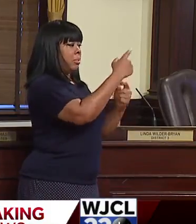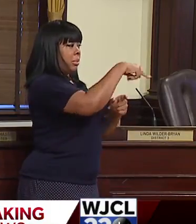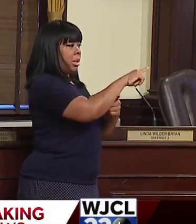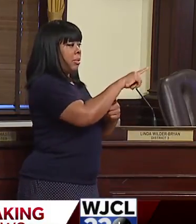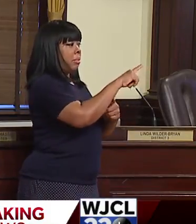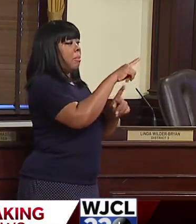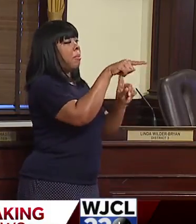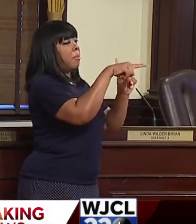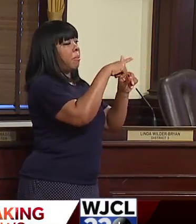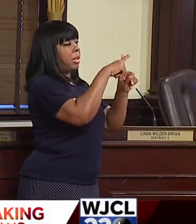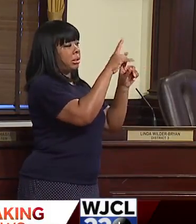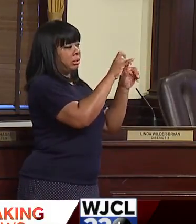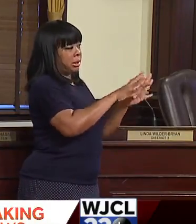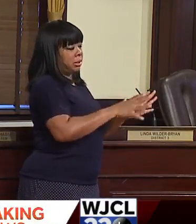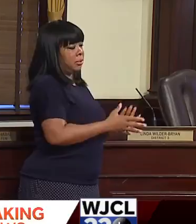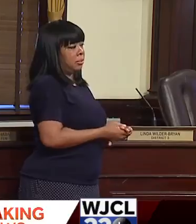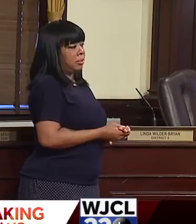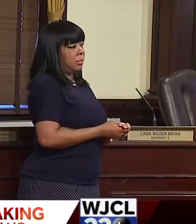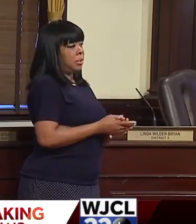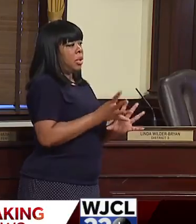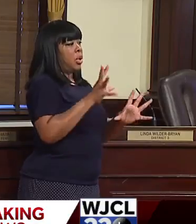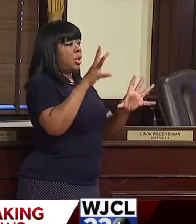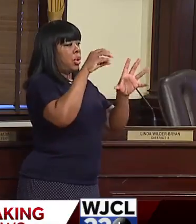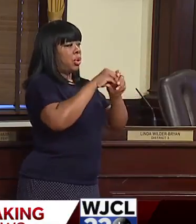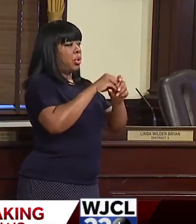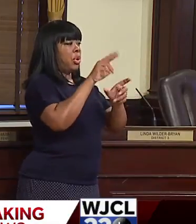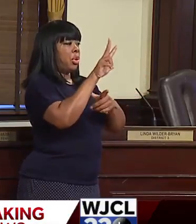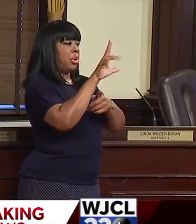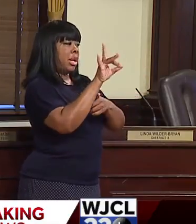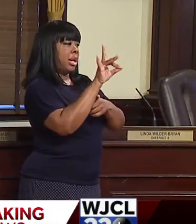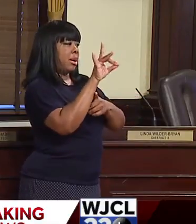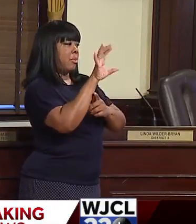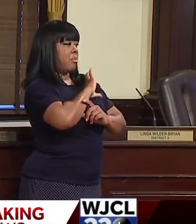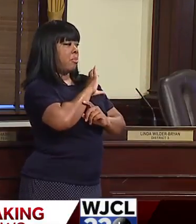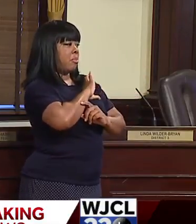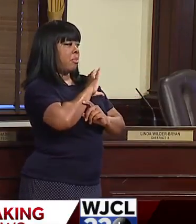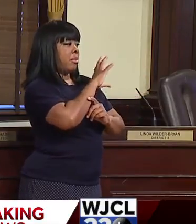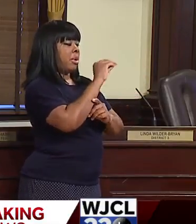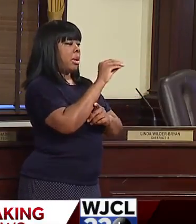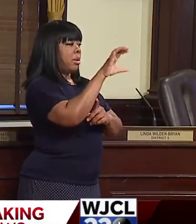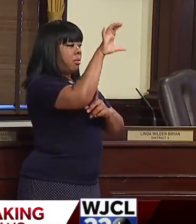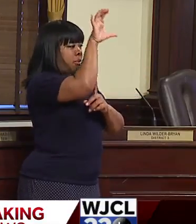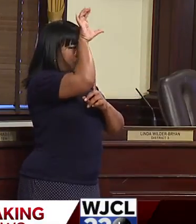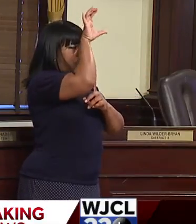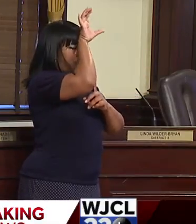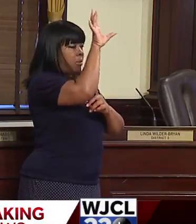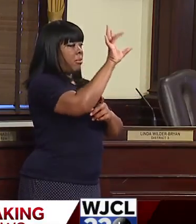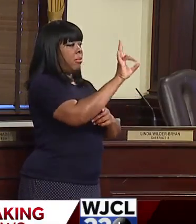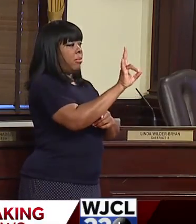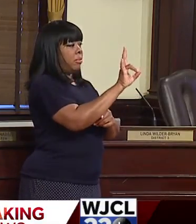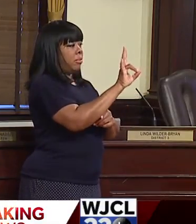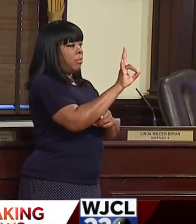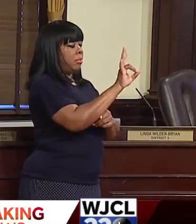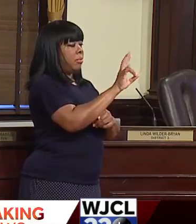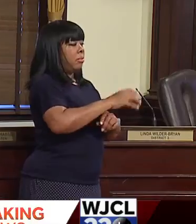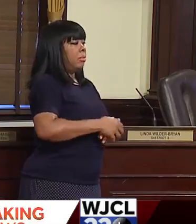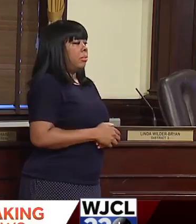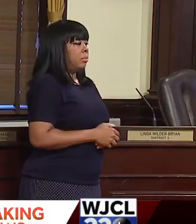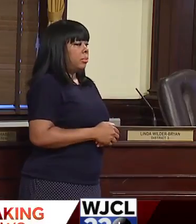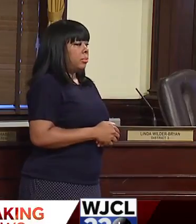for COVID-19, including 38 police officers and seven firefighters. Currently,